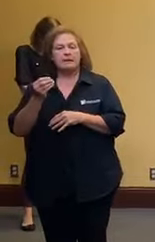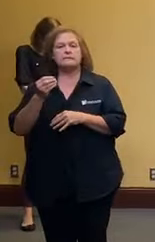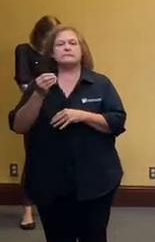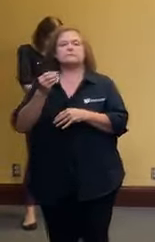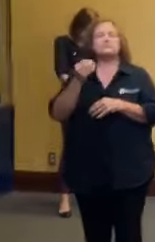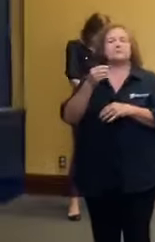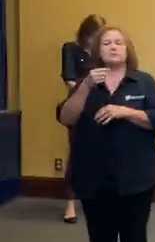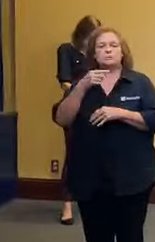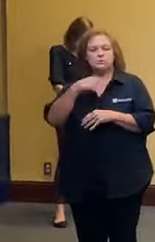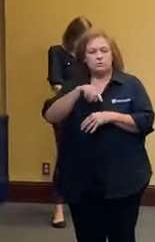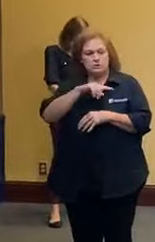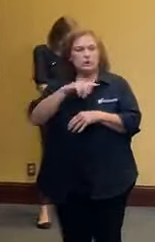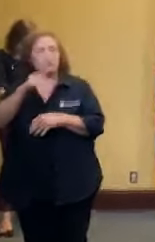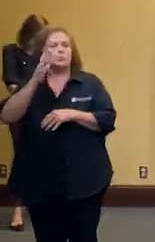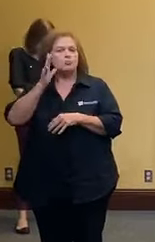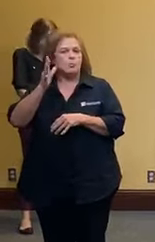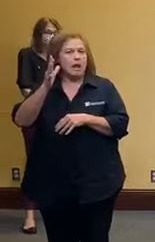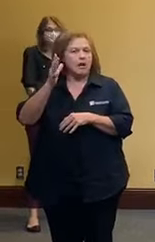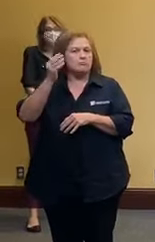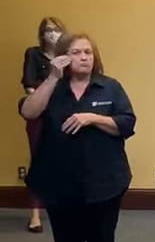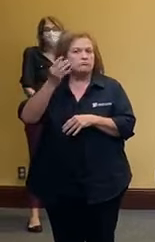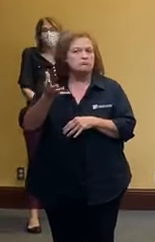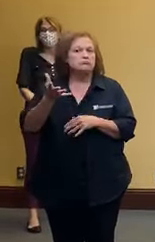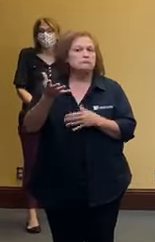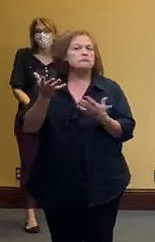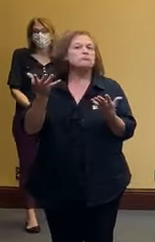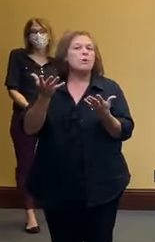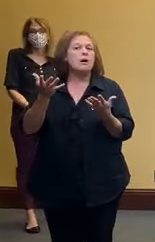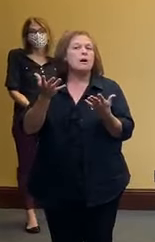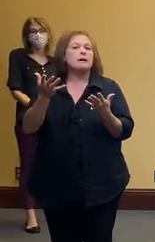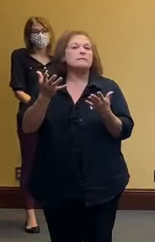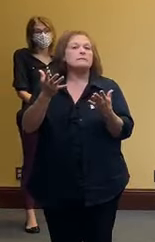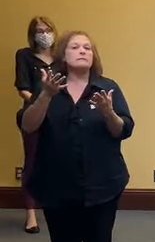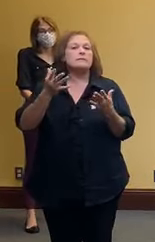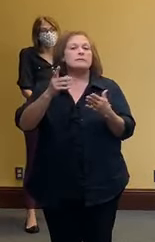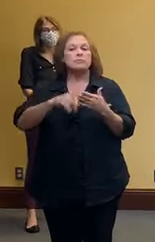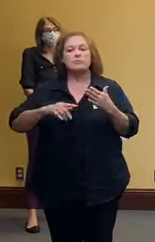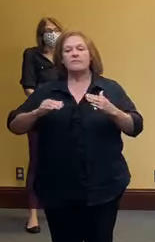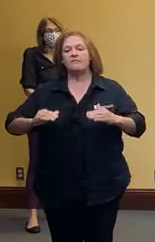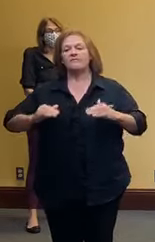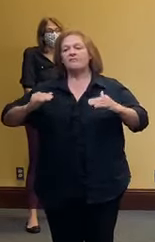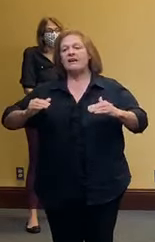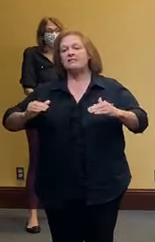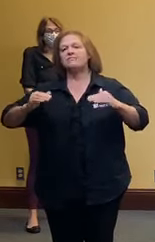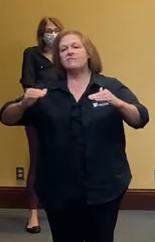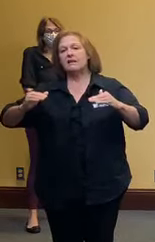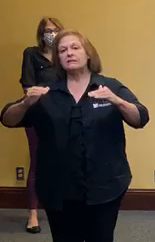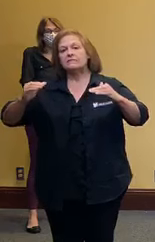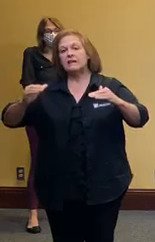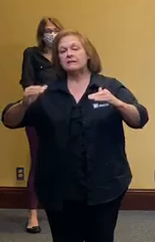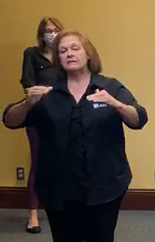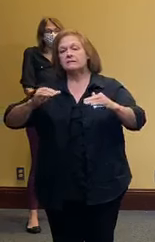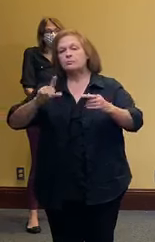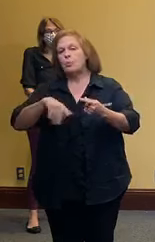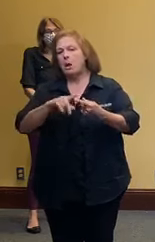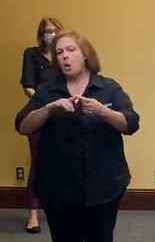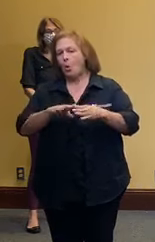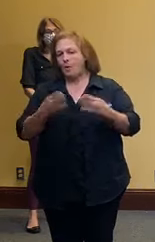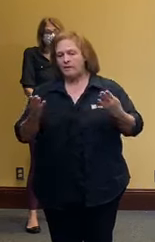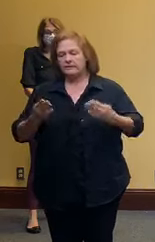relates to again reopening our city in a phased approach and easing the guidelines